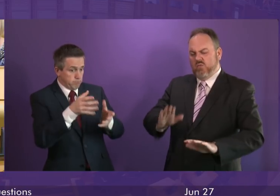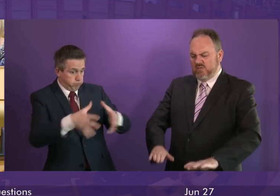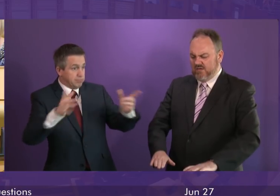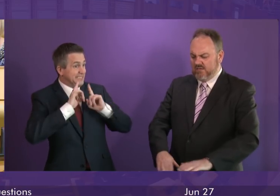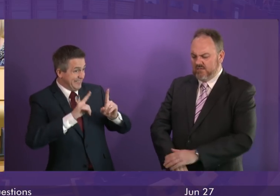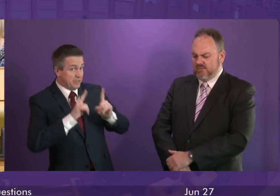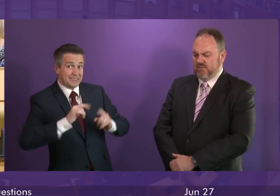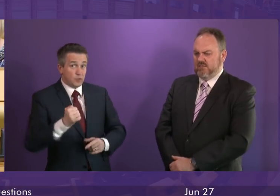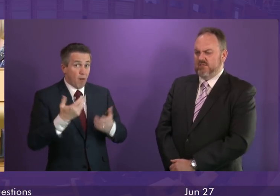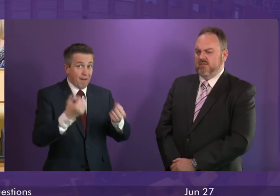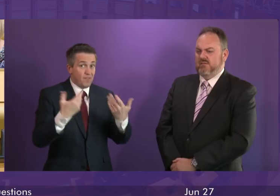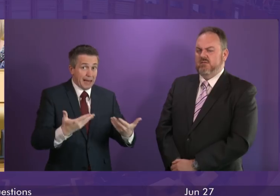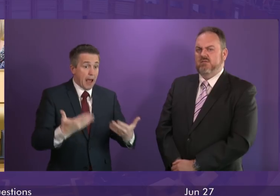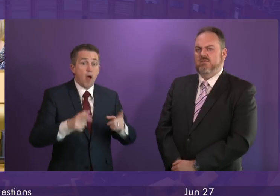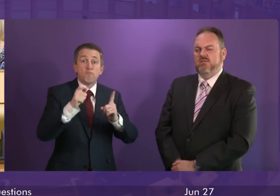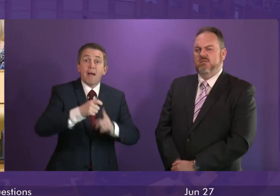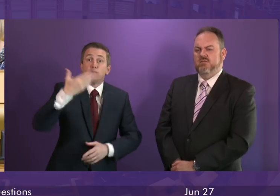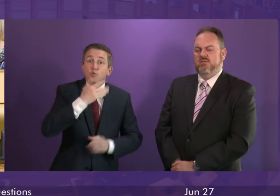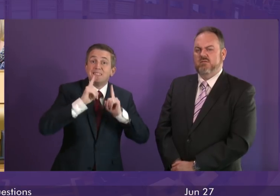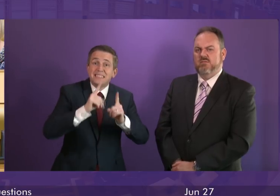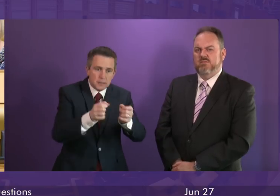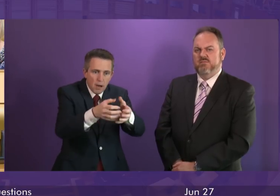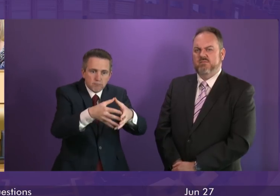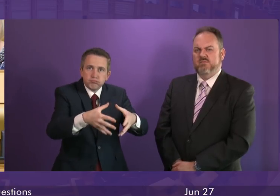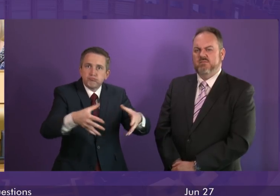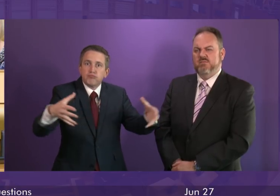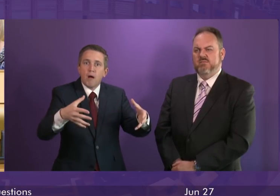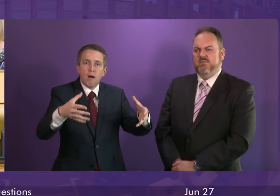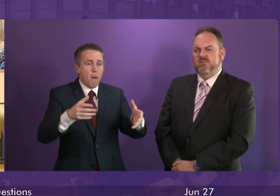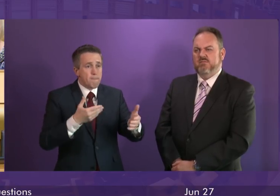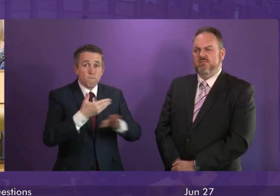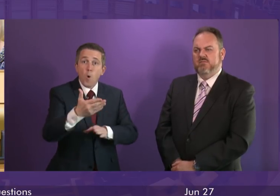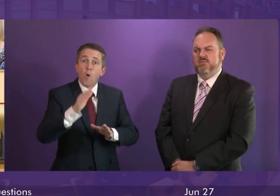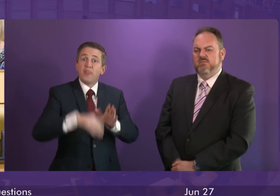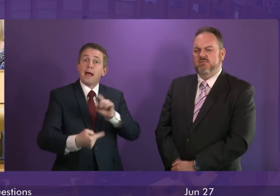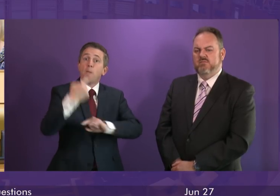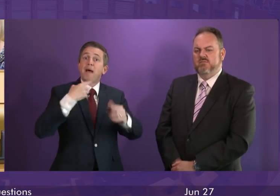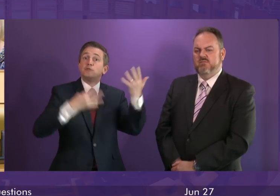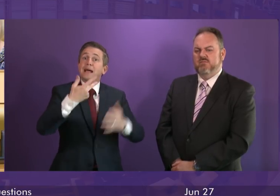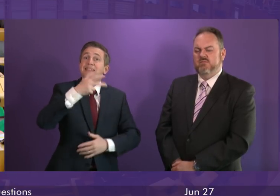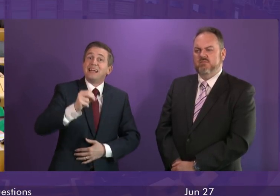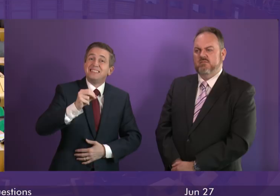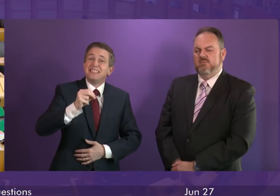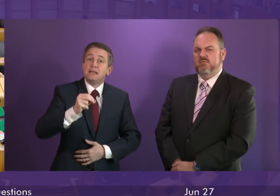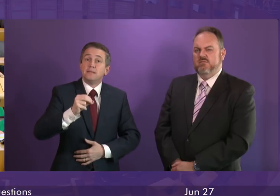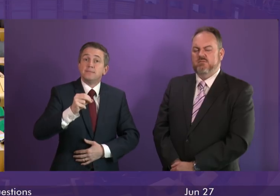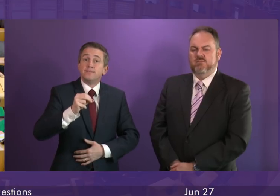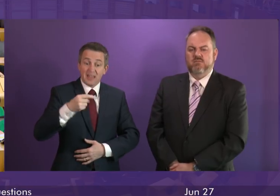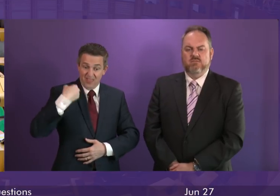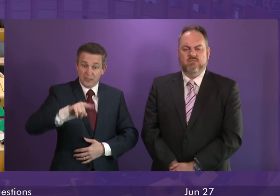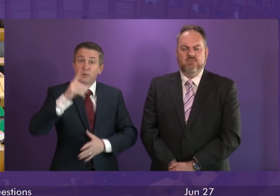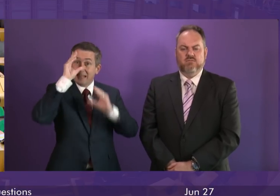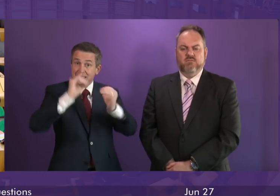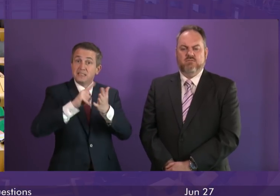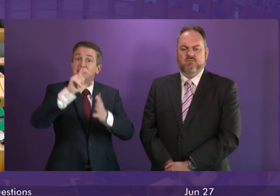got more teachers in primary schools now than at any time since 1980. The Education Secretary made a statement this